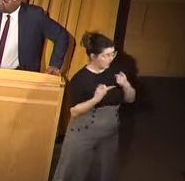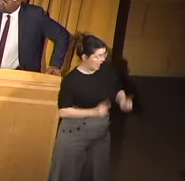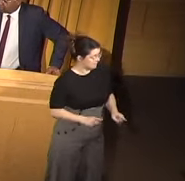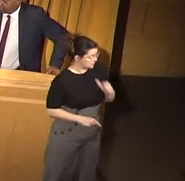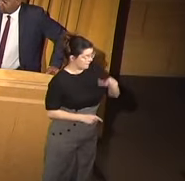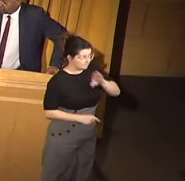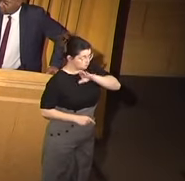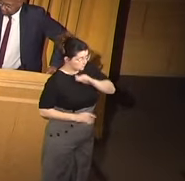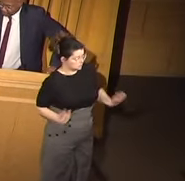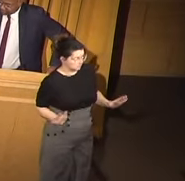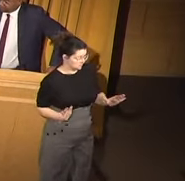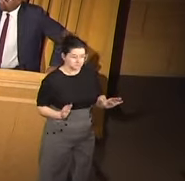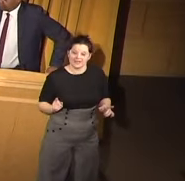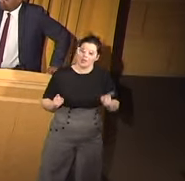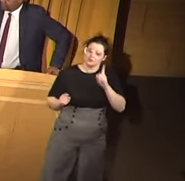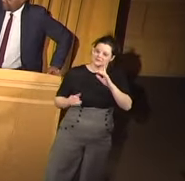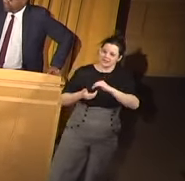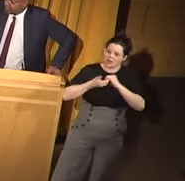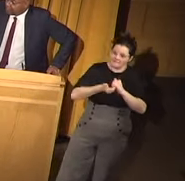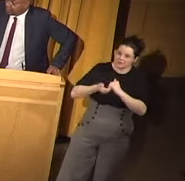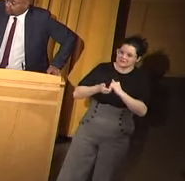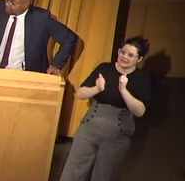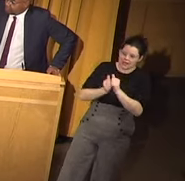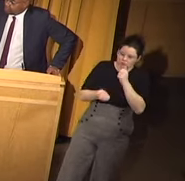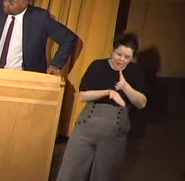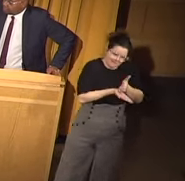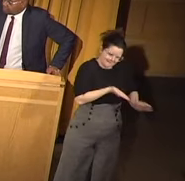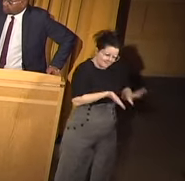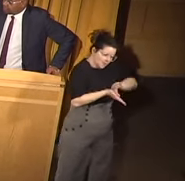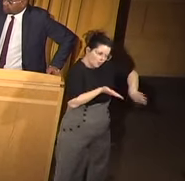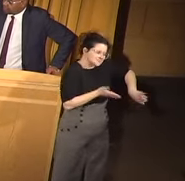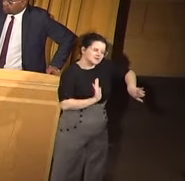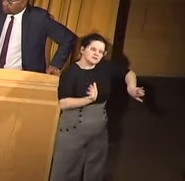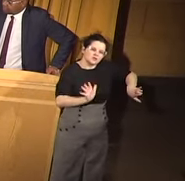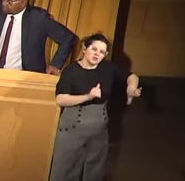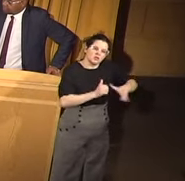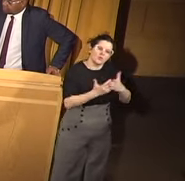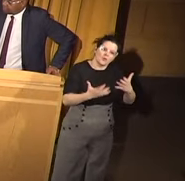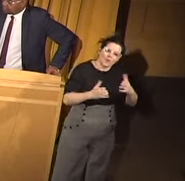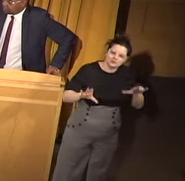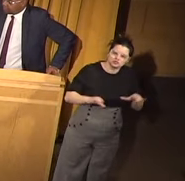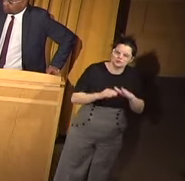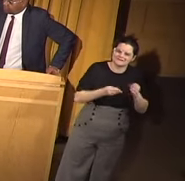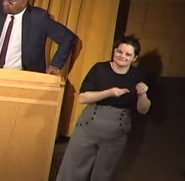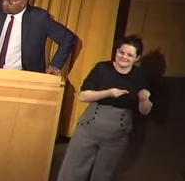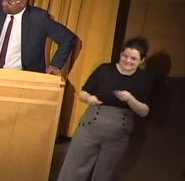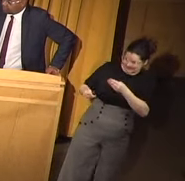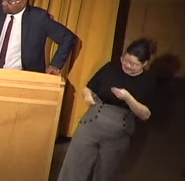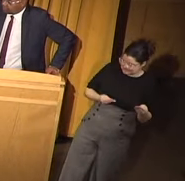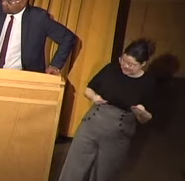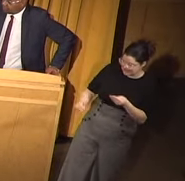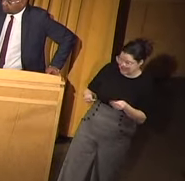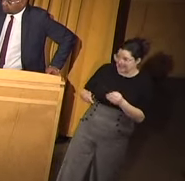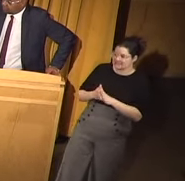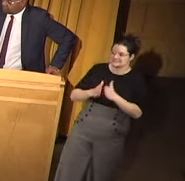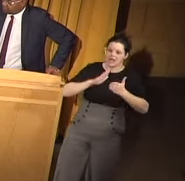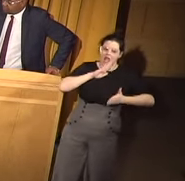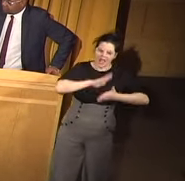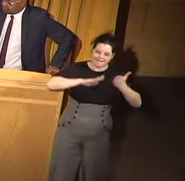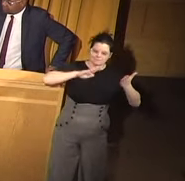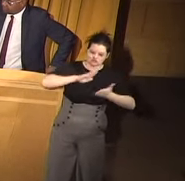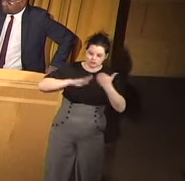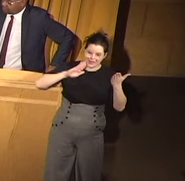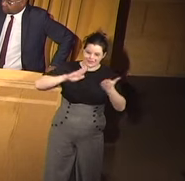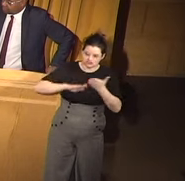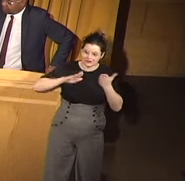don't want to see the cooperation that's been built go by the wayside. What we would like to do and facilitate is operationalizing